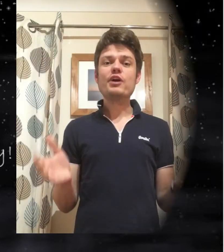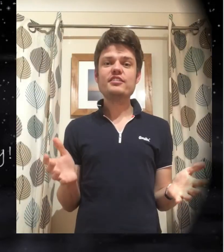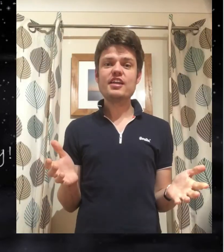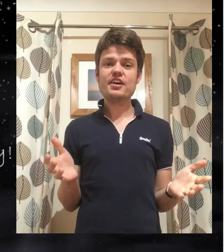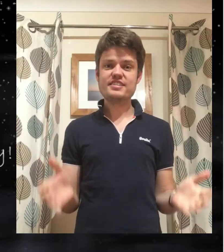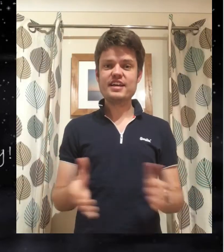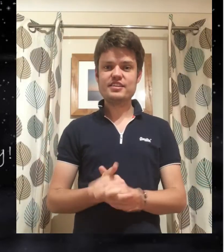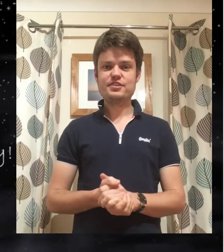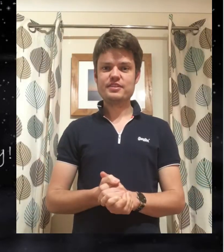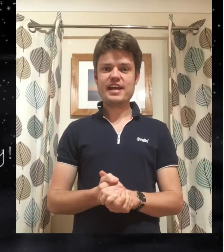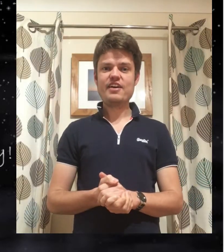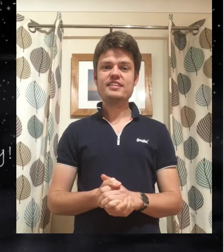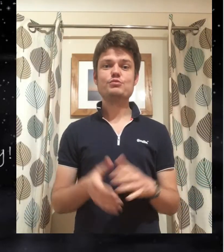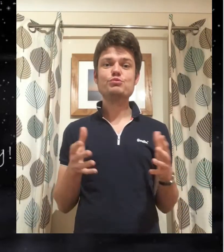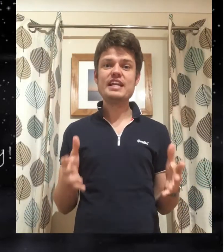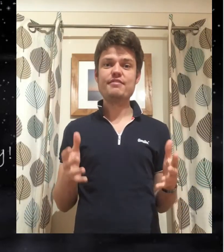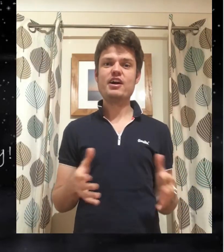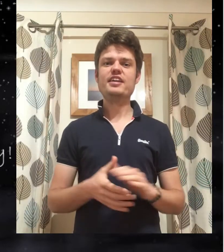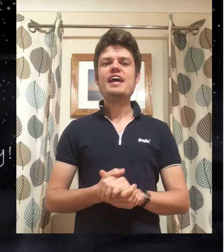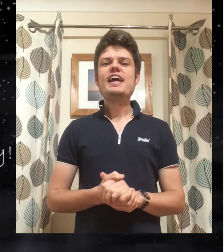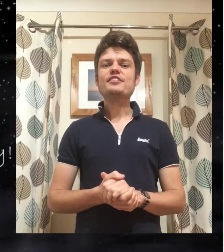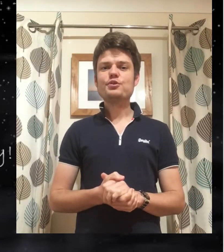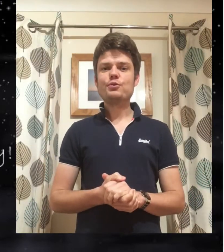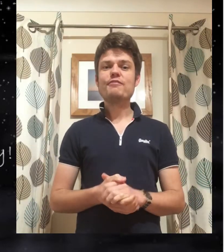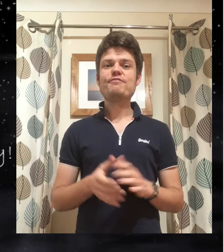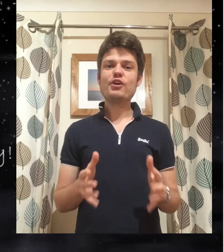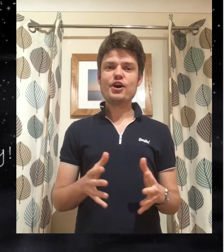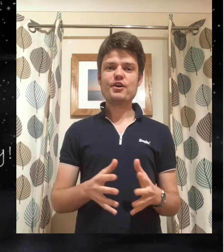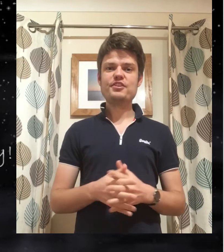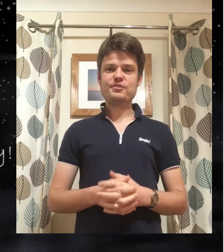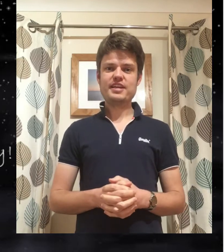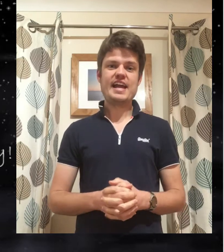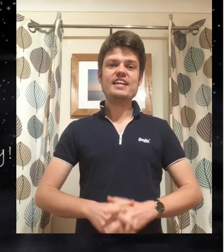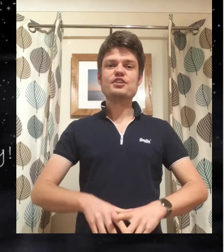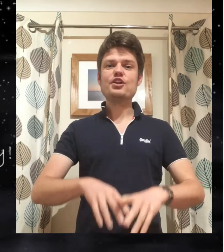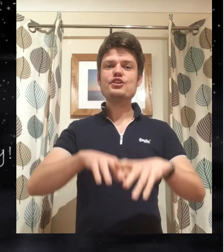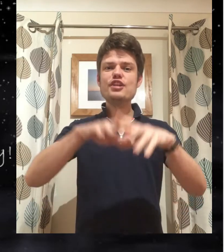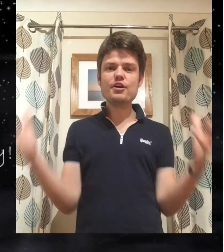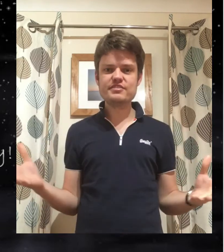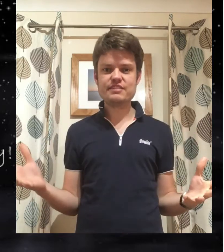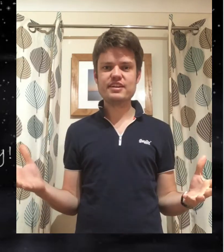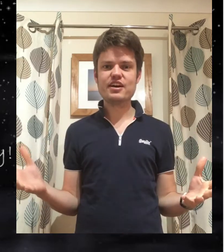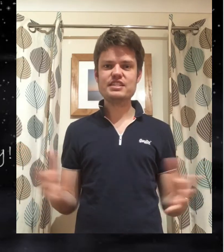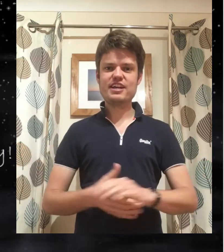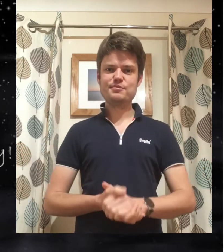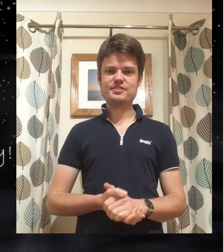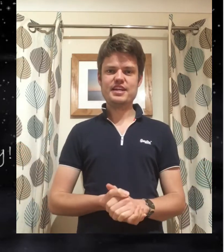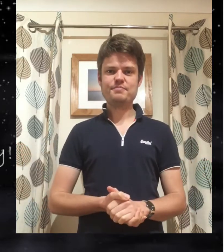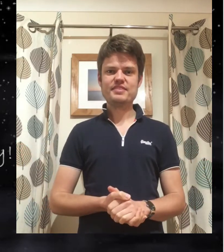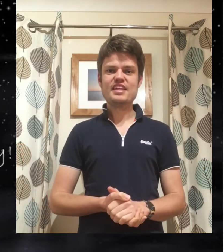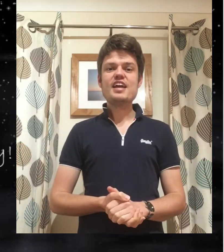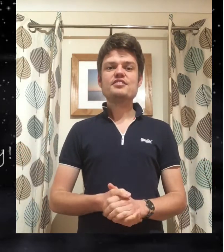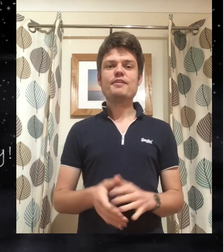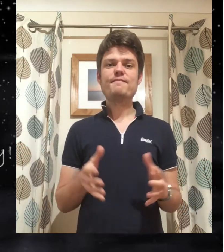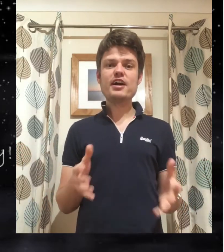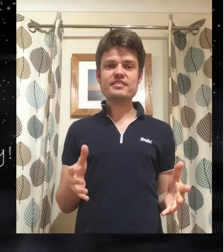We're going to learn our second song now and it's really fun. It's called Follow the Donkey and it's got loads of different kinds of animals in